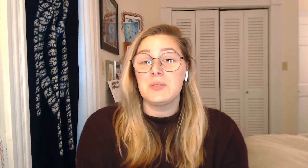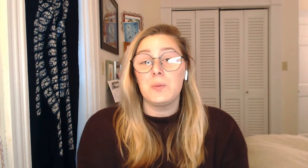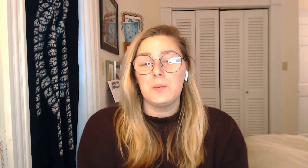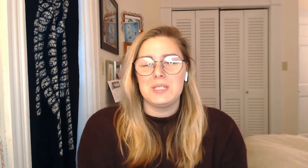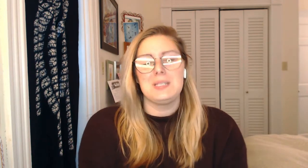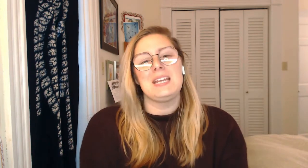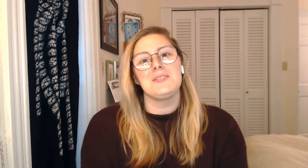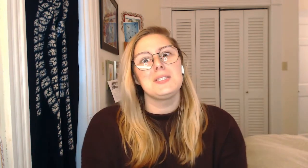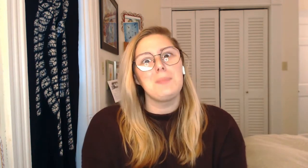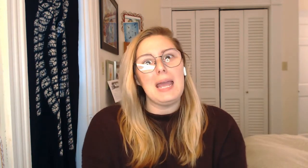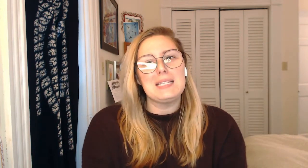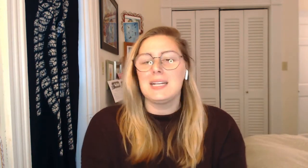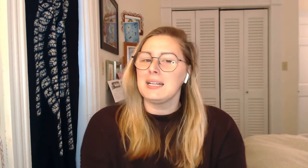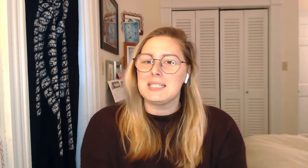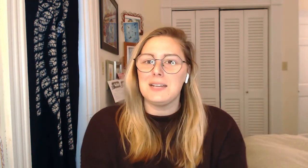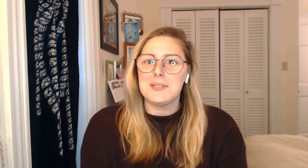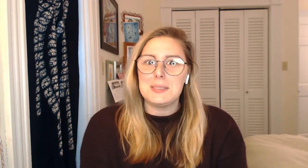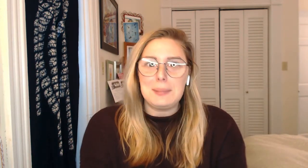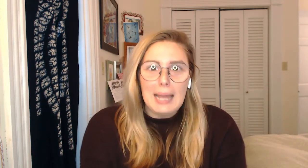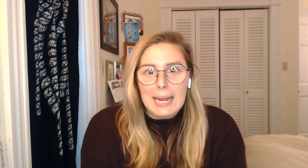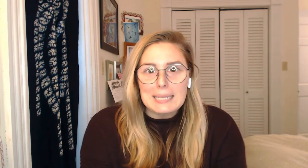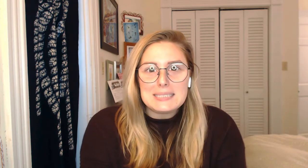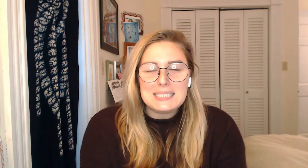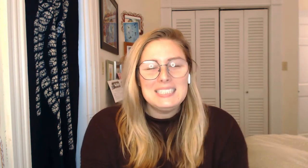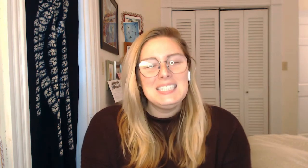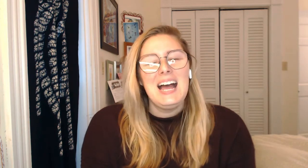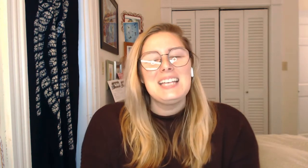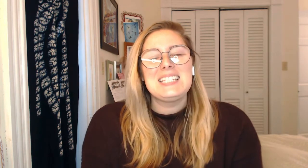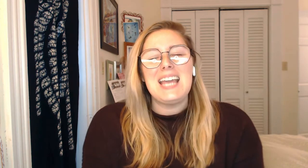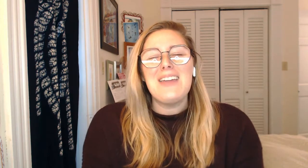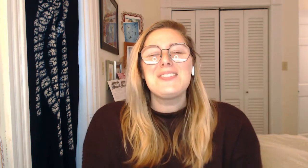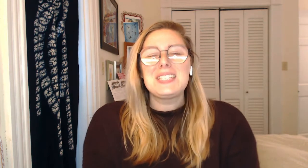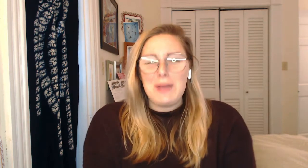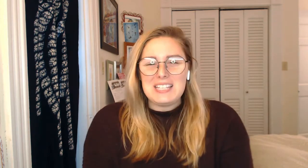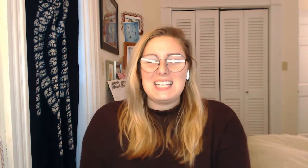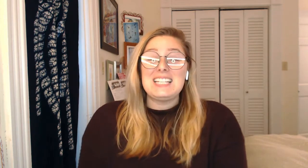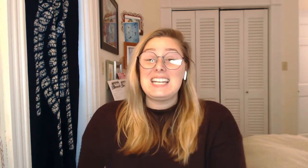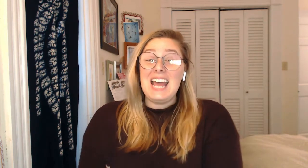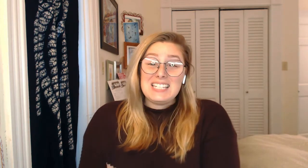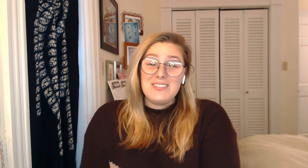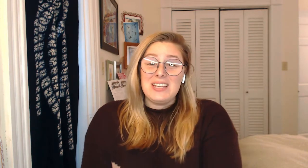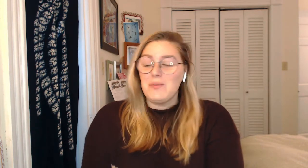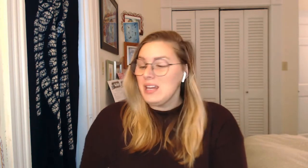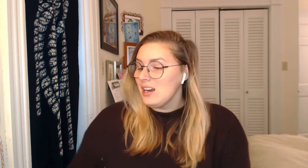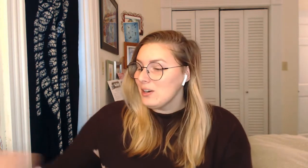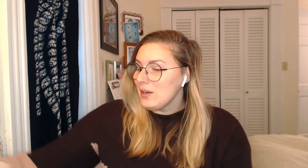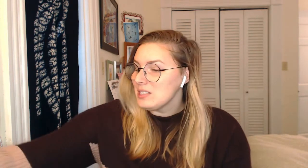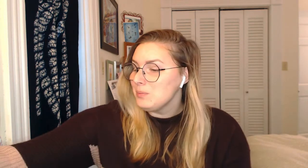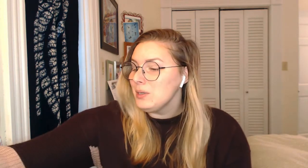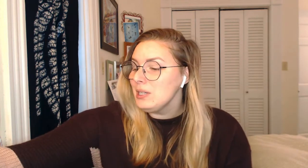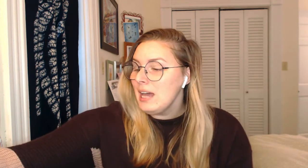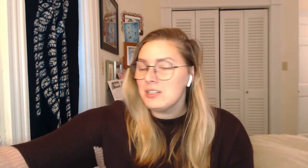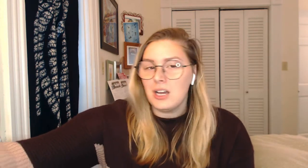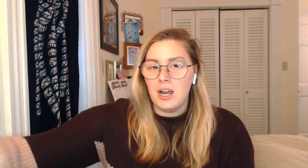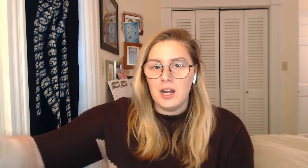safe space, not a safe place. Safe space because next week, we are going to pull out our